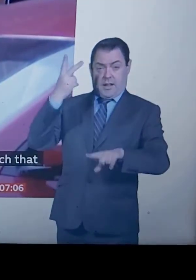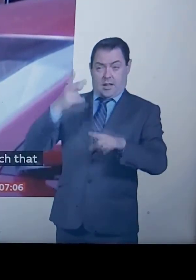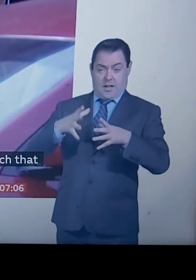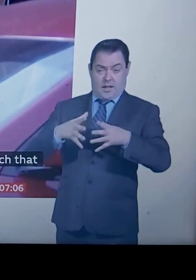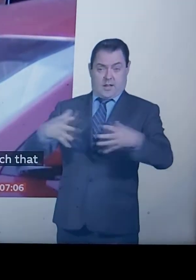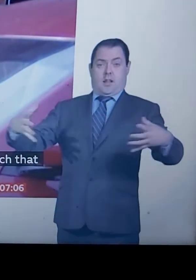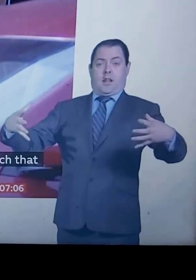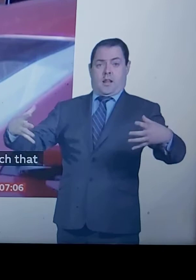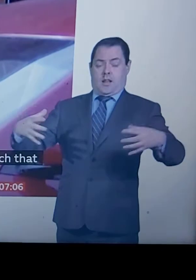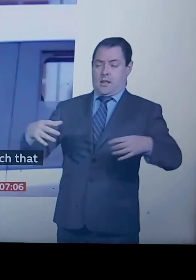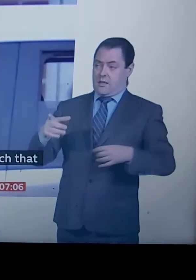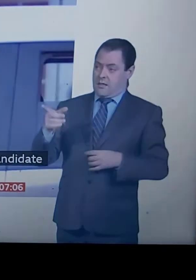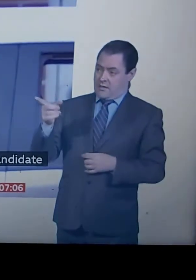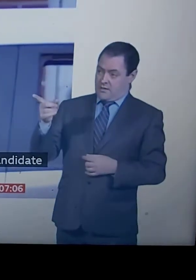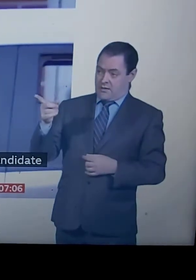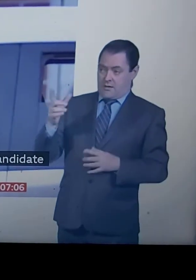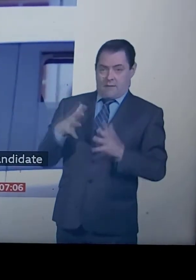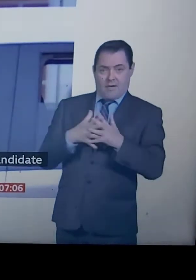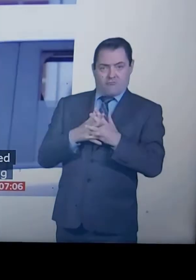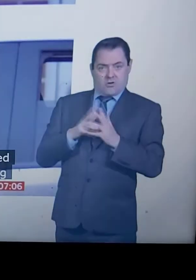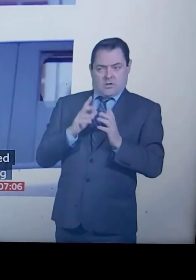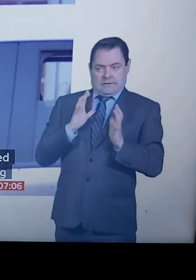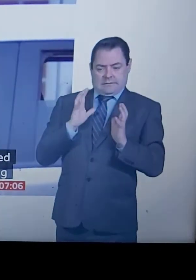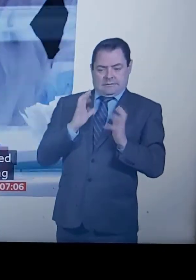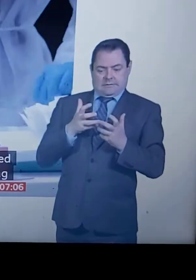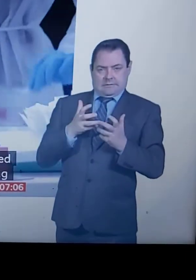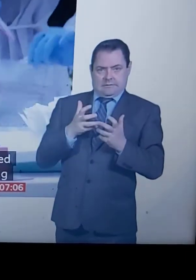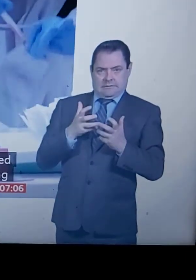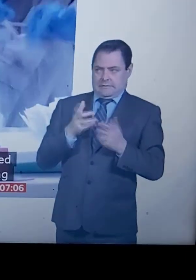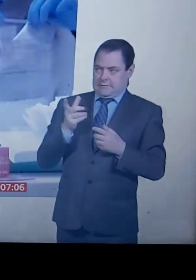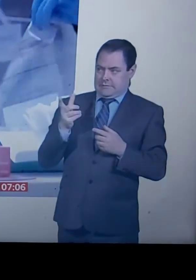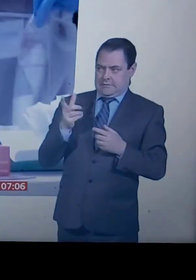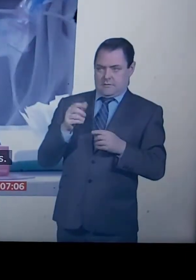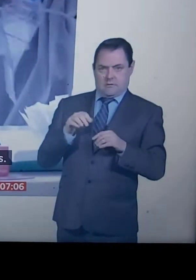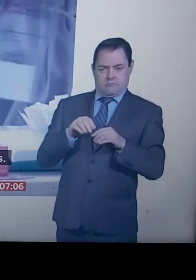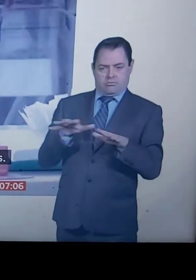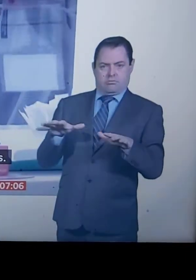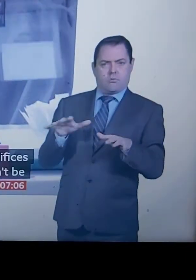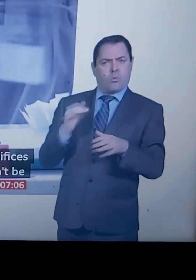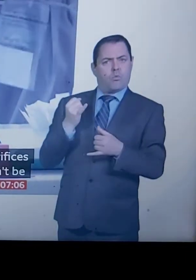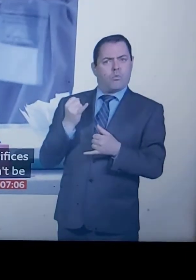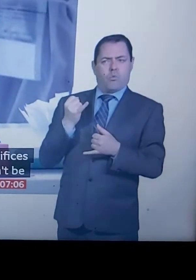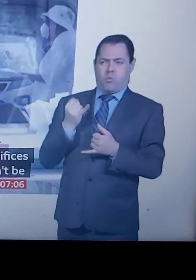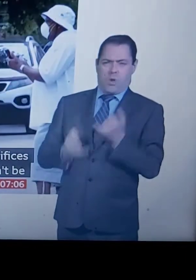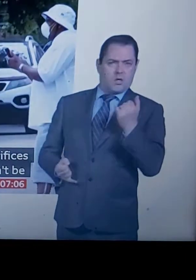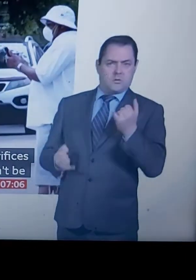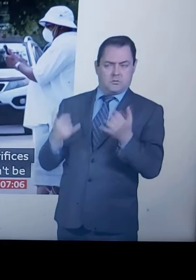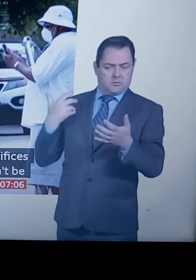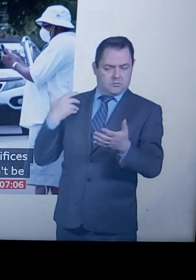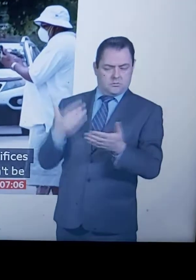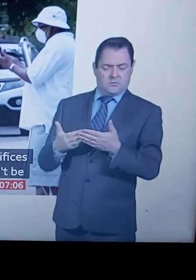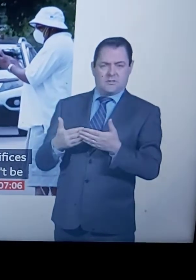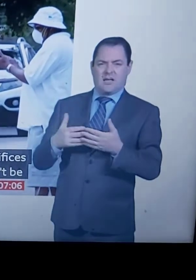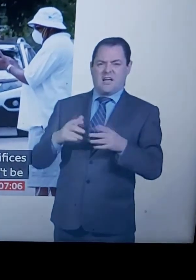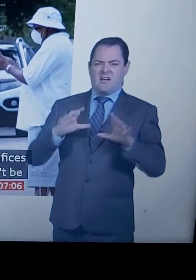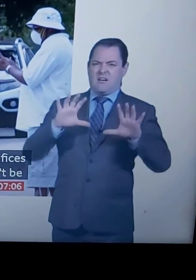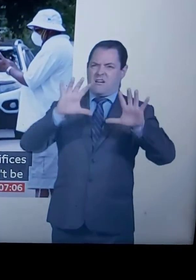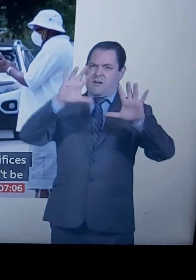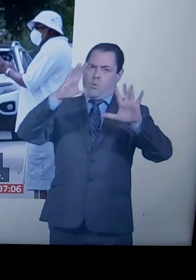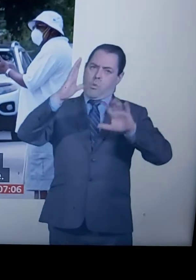A nation on edge again. The coronavirus outbreak is worse than ever. The southern and western states of Florida, Arizona,